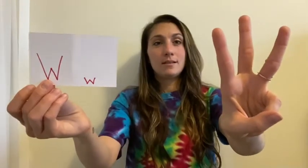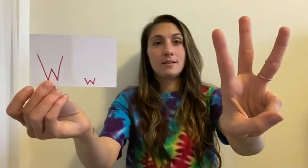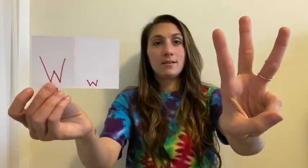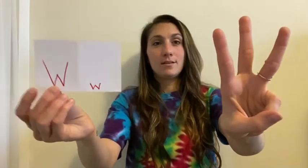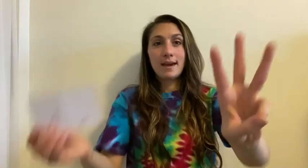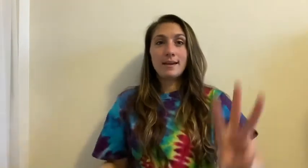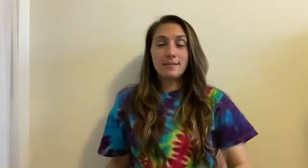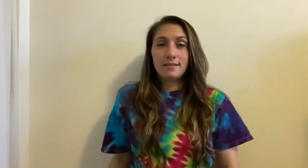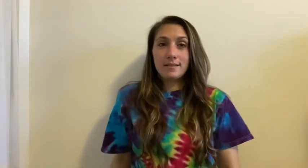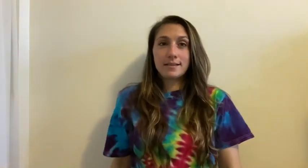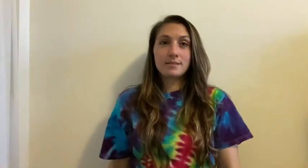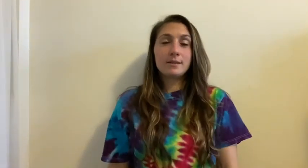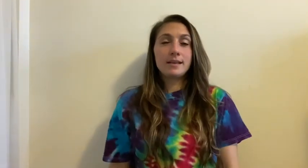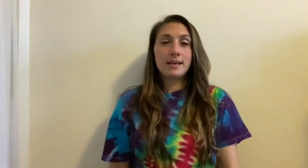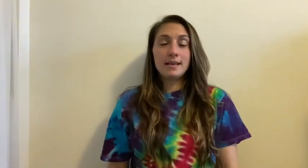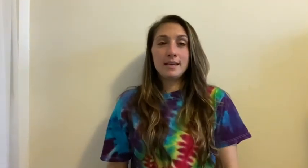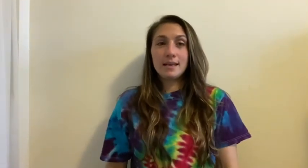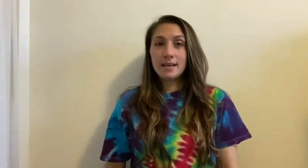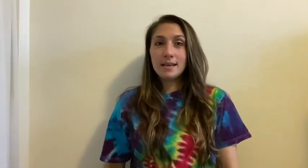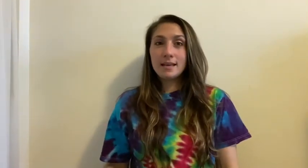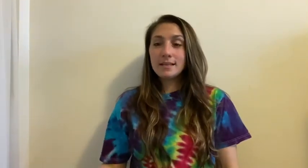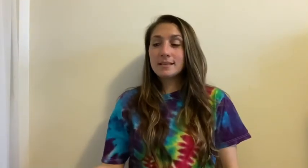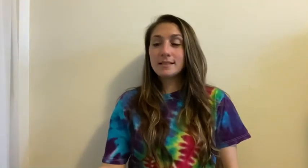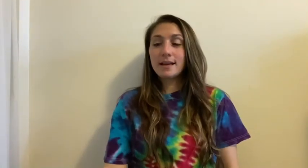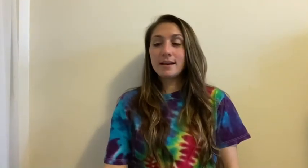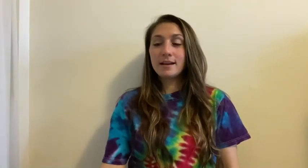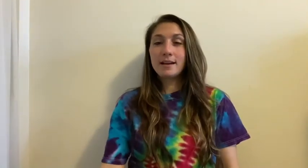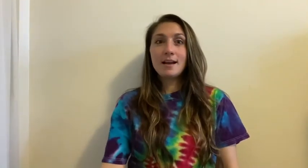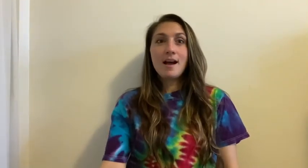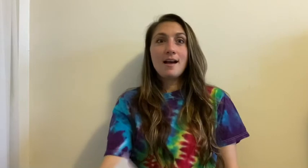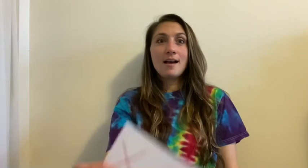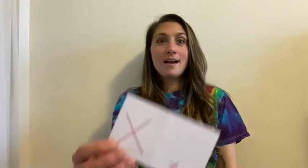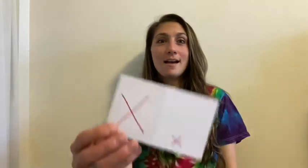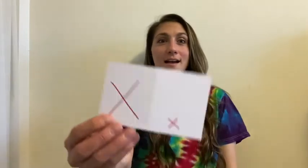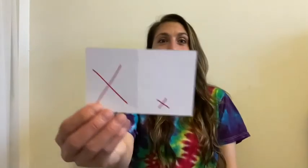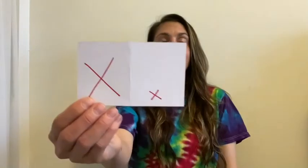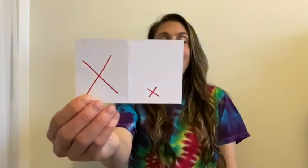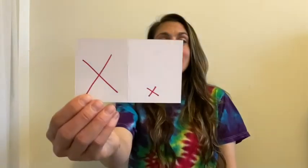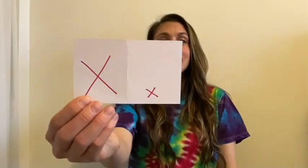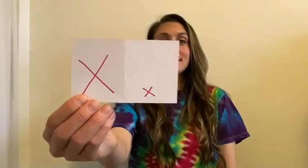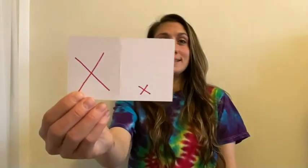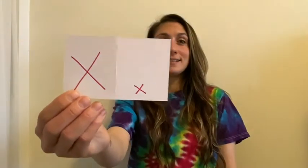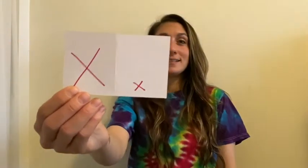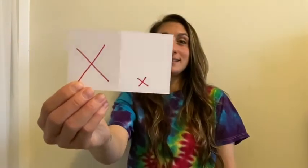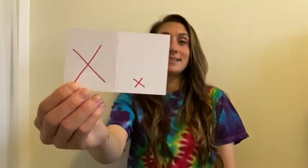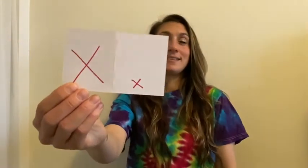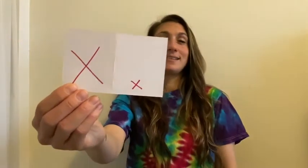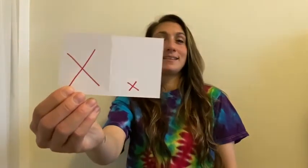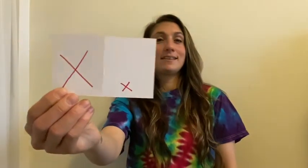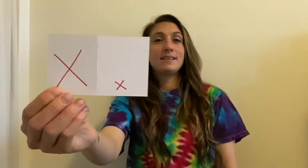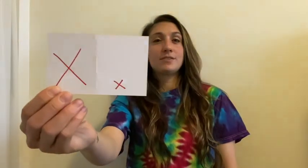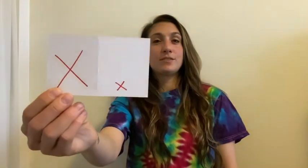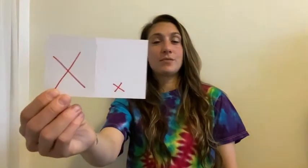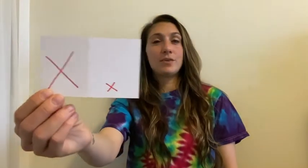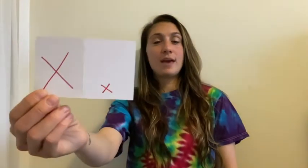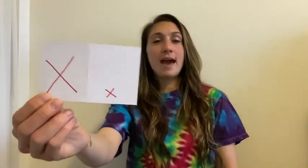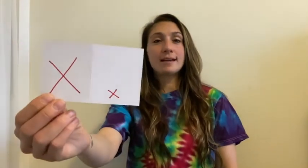Okay, the next one is the letter X. So for the X,